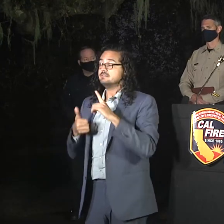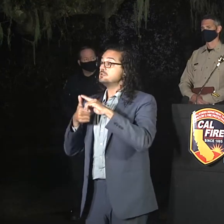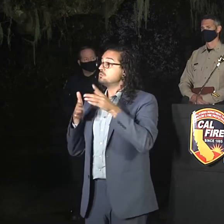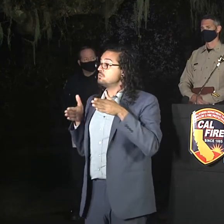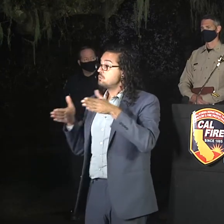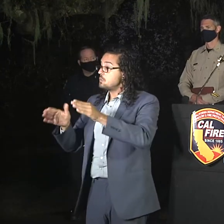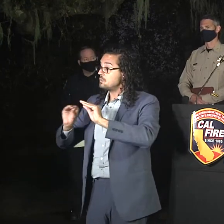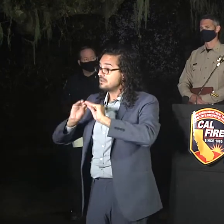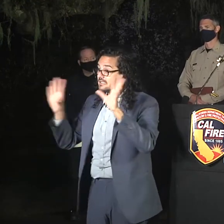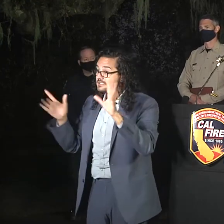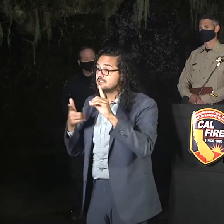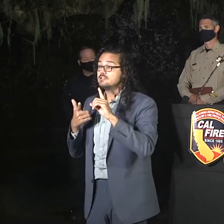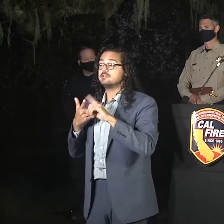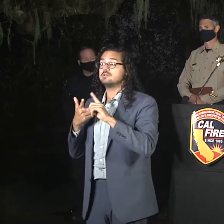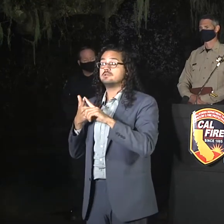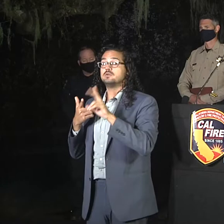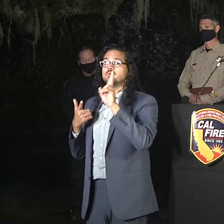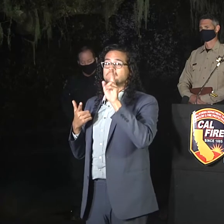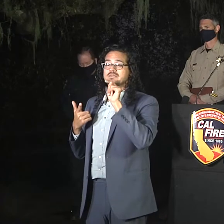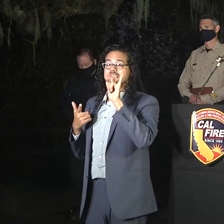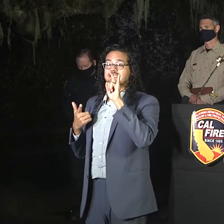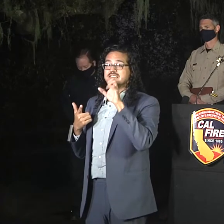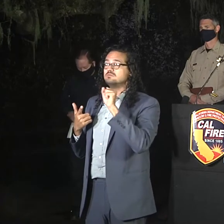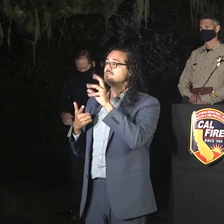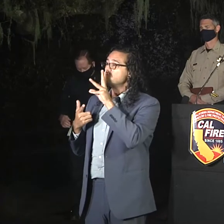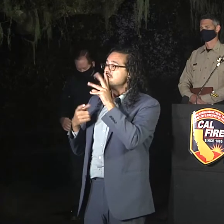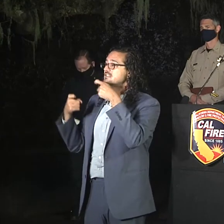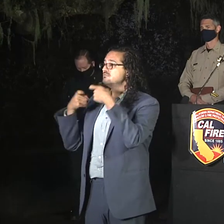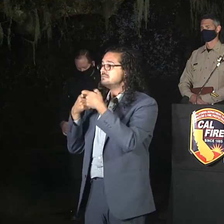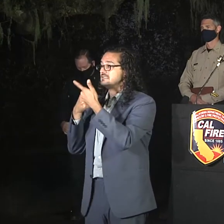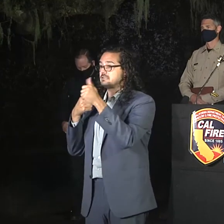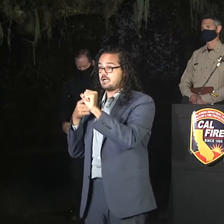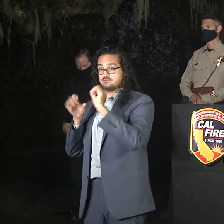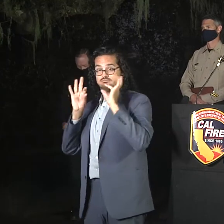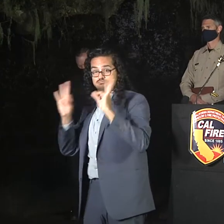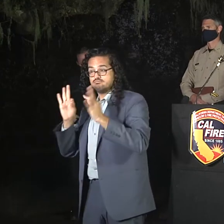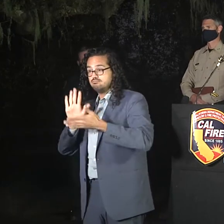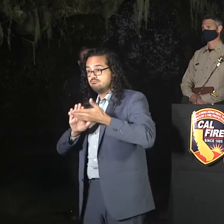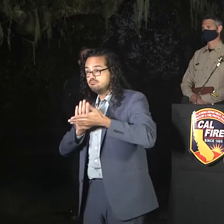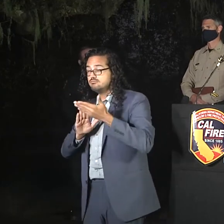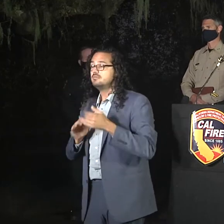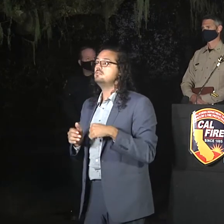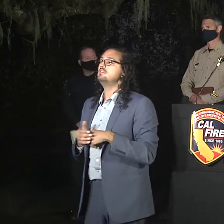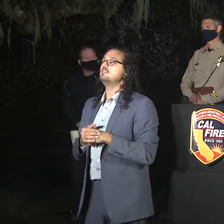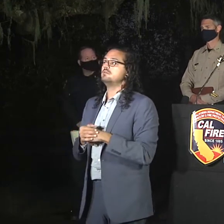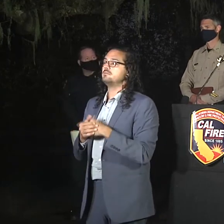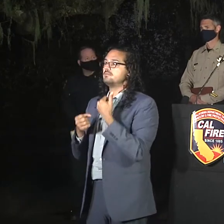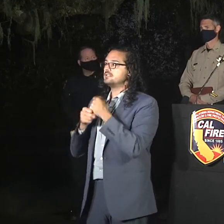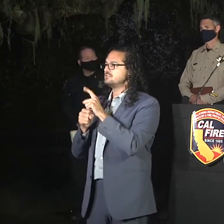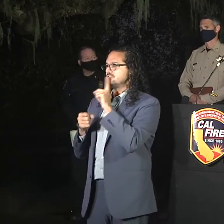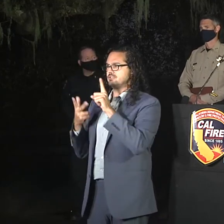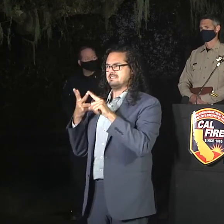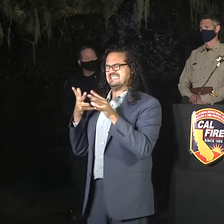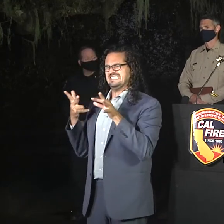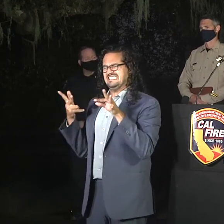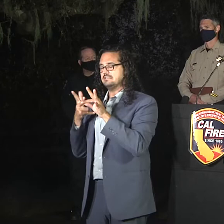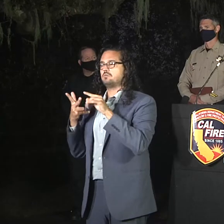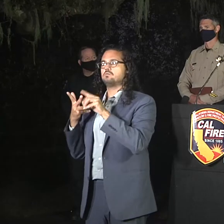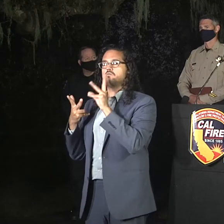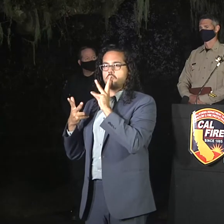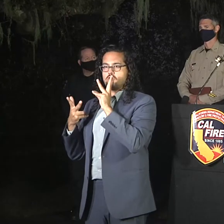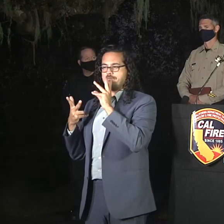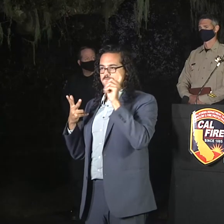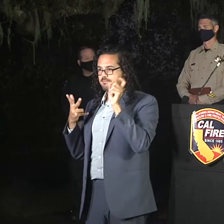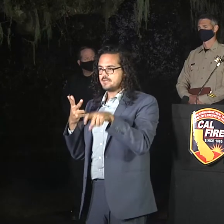all the utilities and make sure it's safe and make sure we have water for them. So they have the essential necessities to live with.